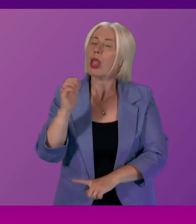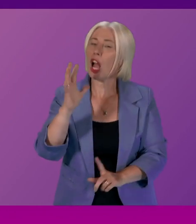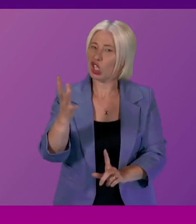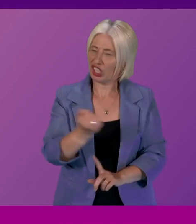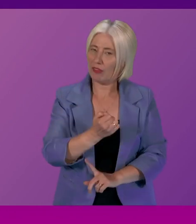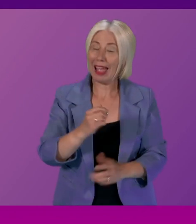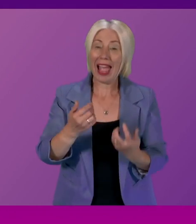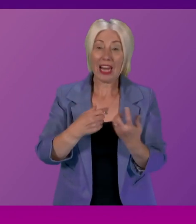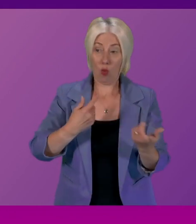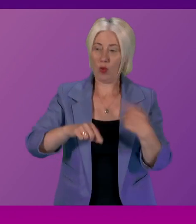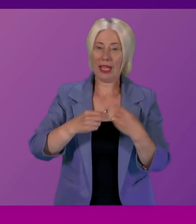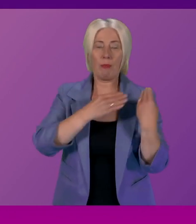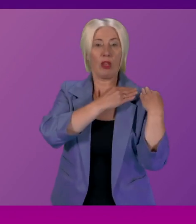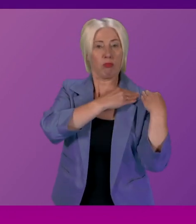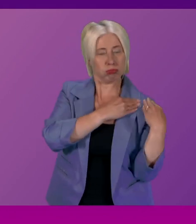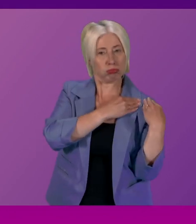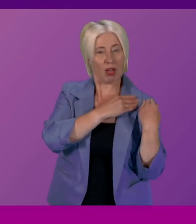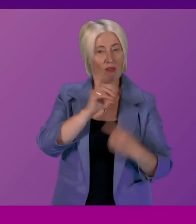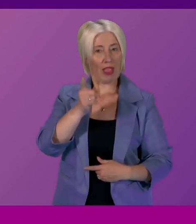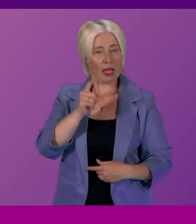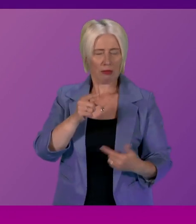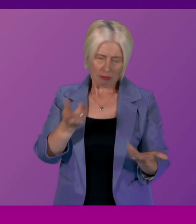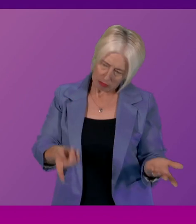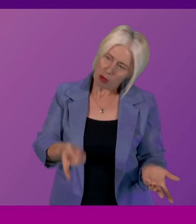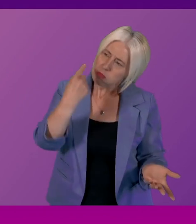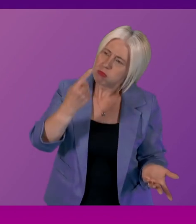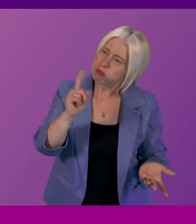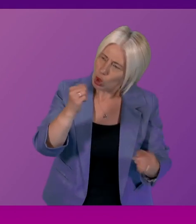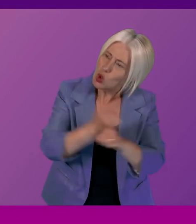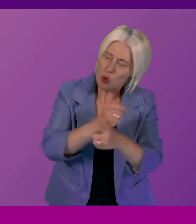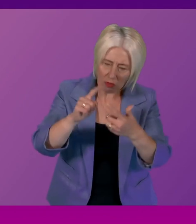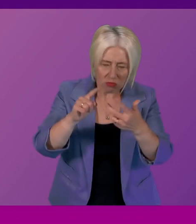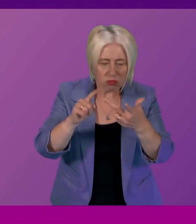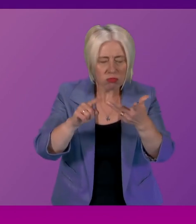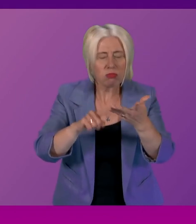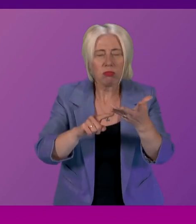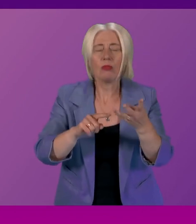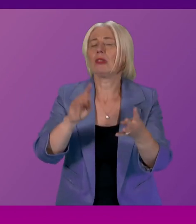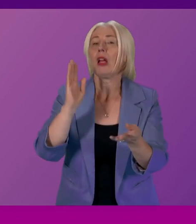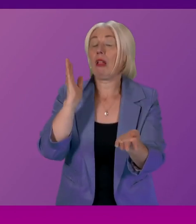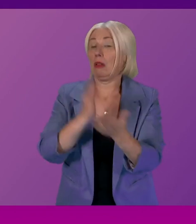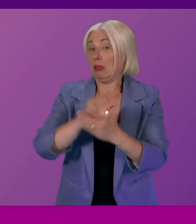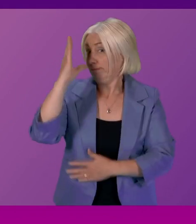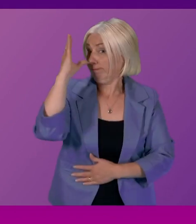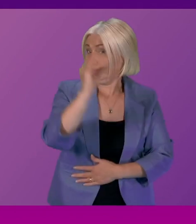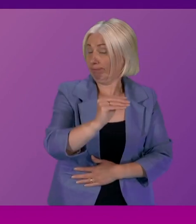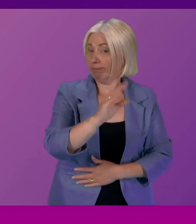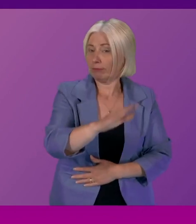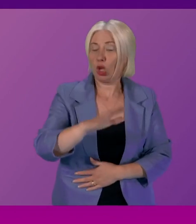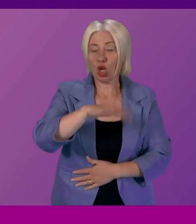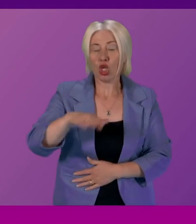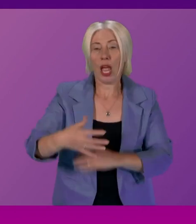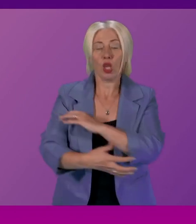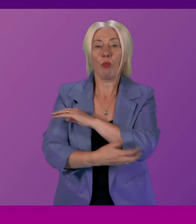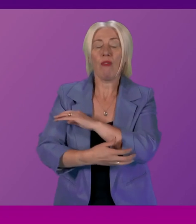be held to account in relation to that and I can give an absolute assurance to the member that child poverty